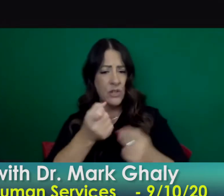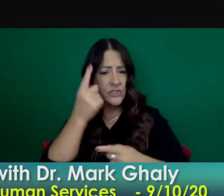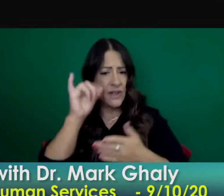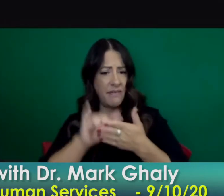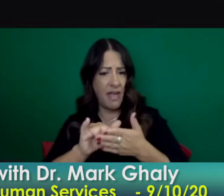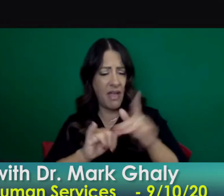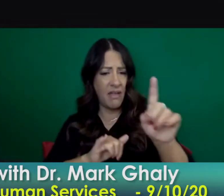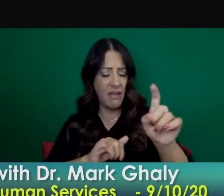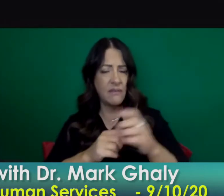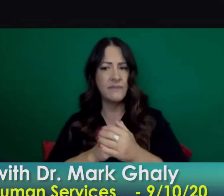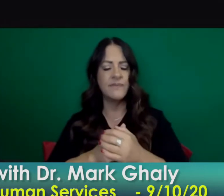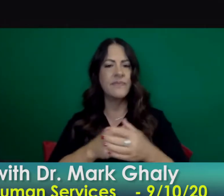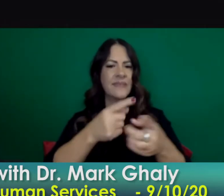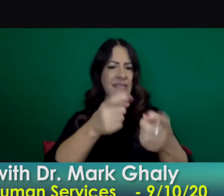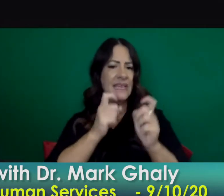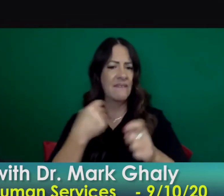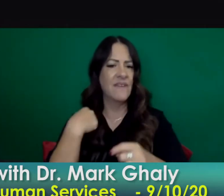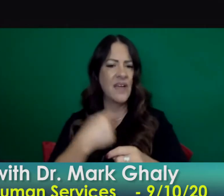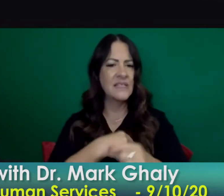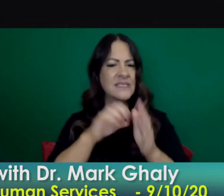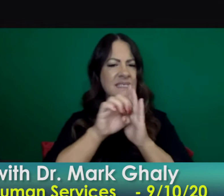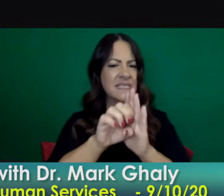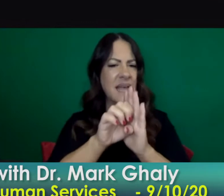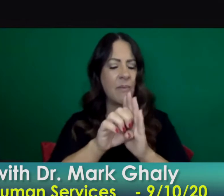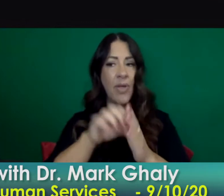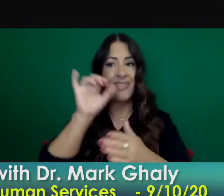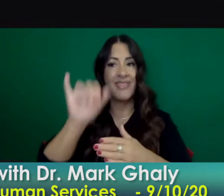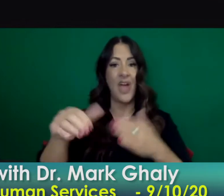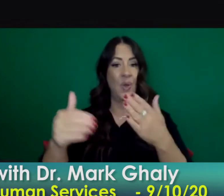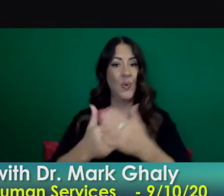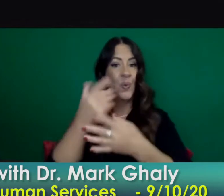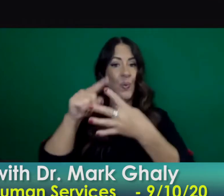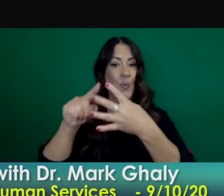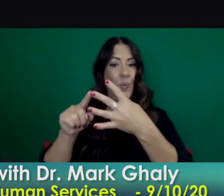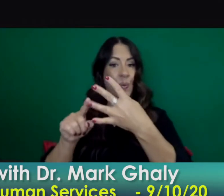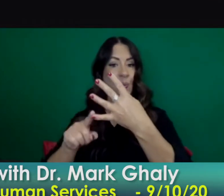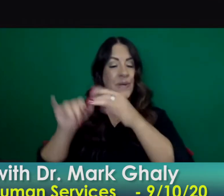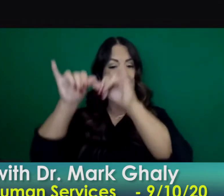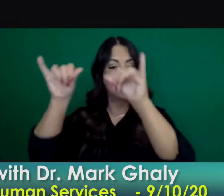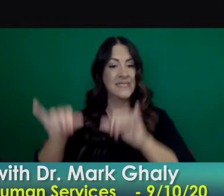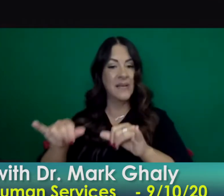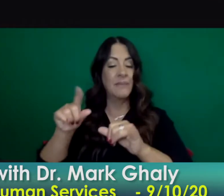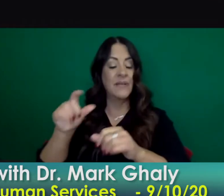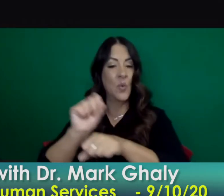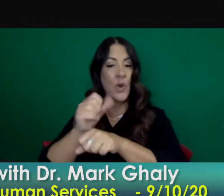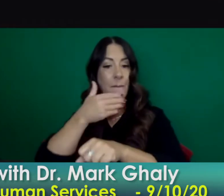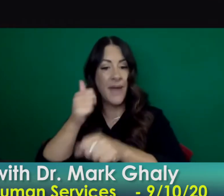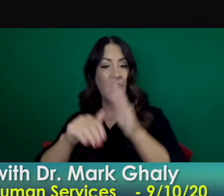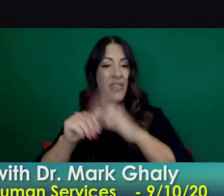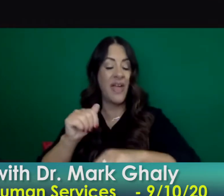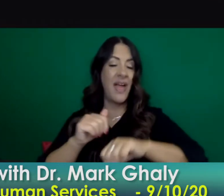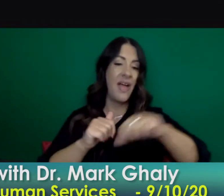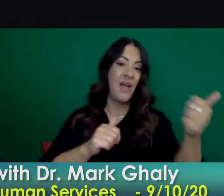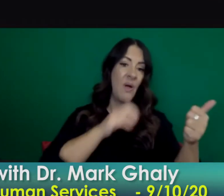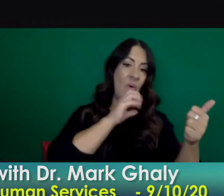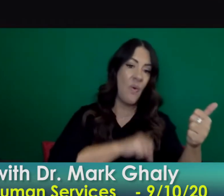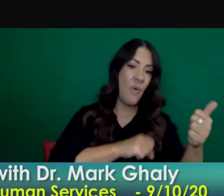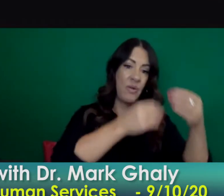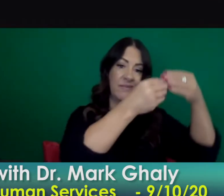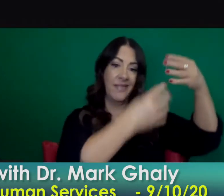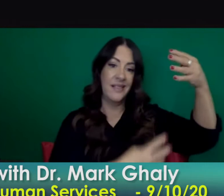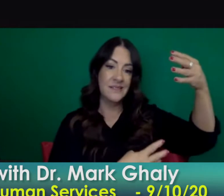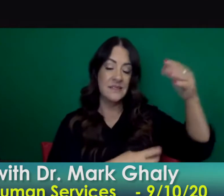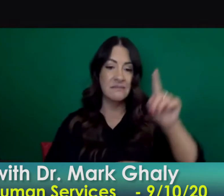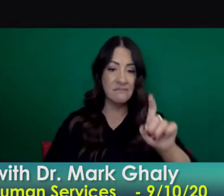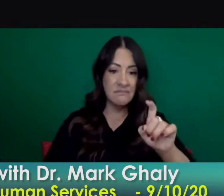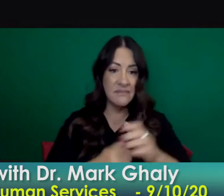uh that you've seen that the new system is working better than what you were doing before so to answer the last